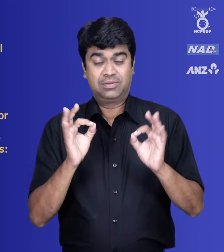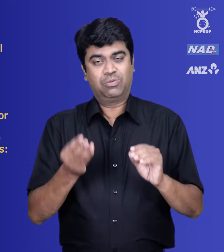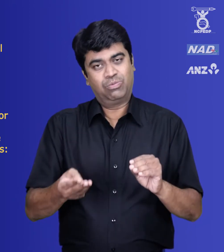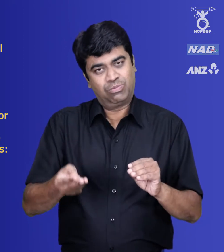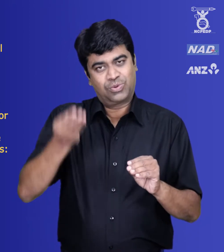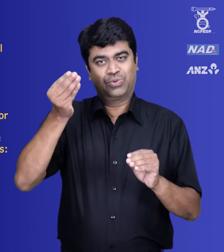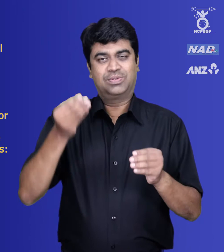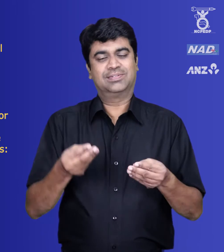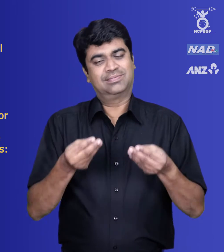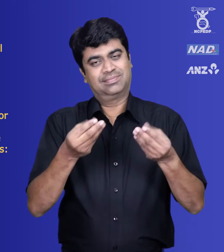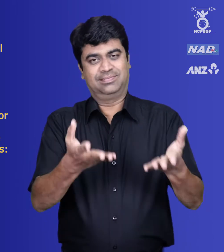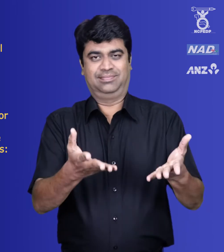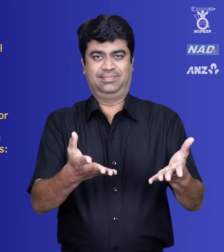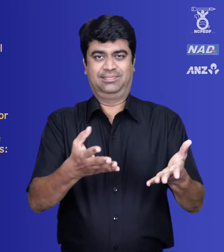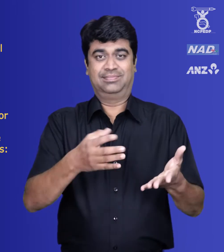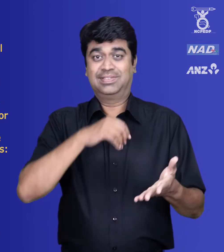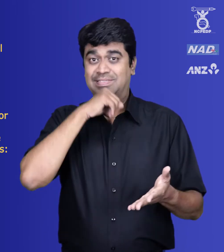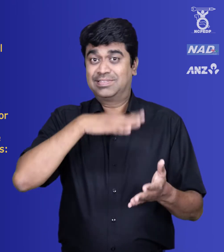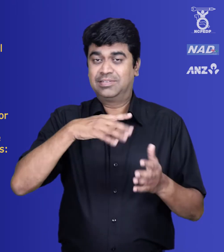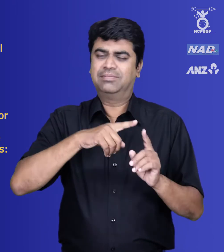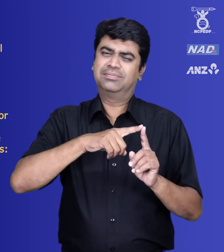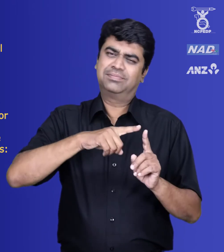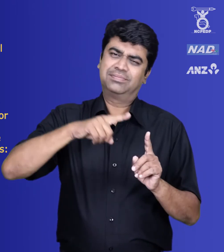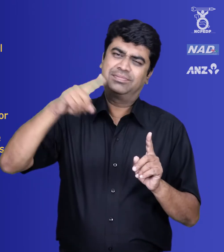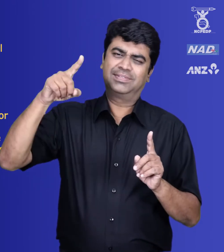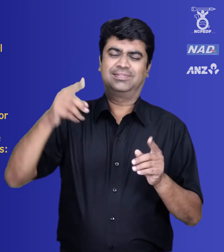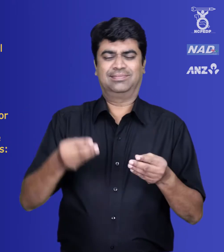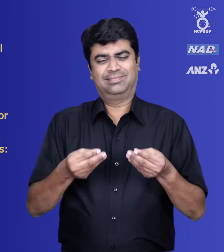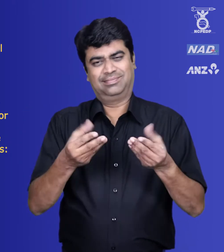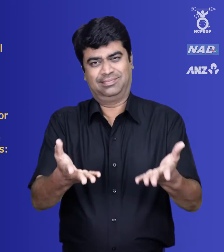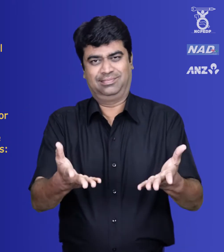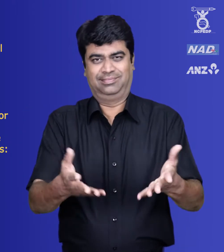age of superannuation, whichever is earlier.